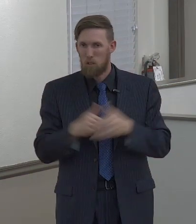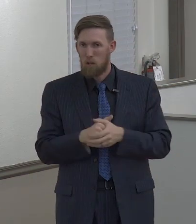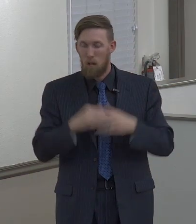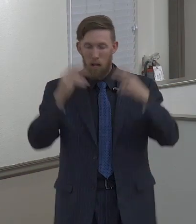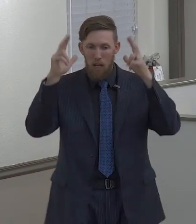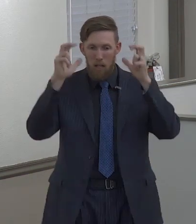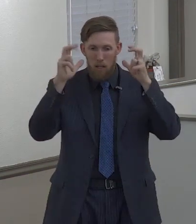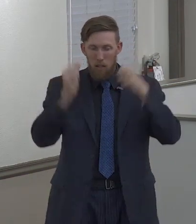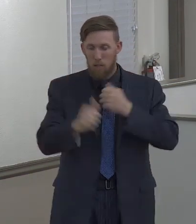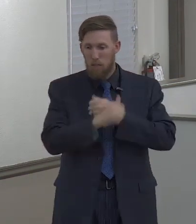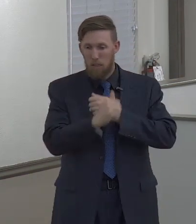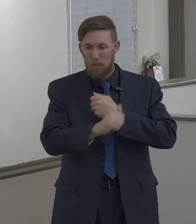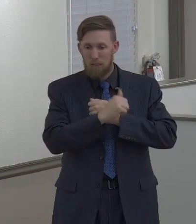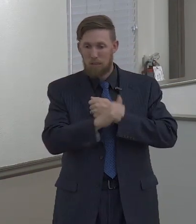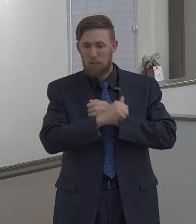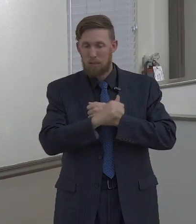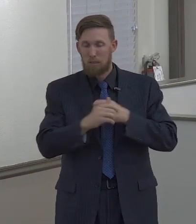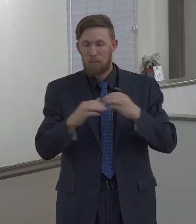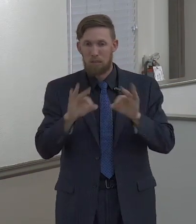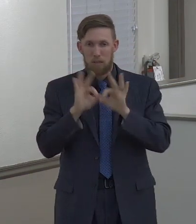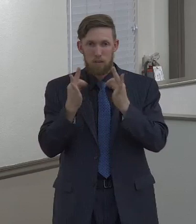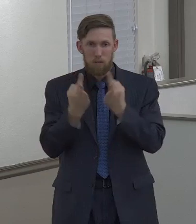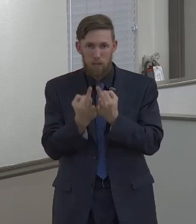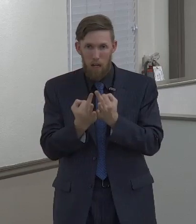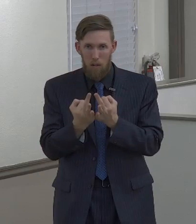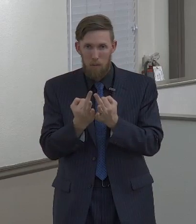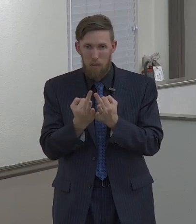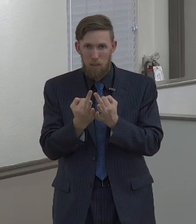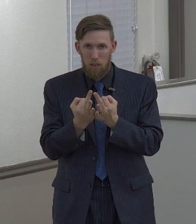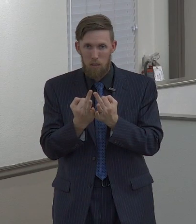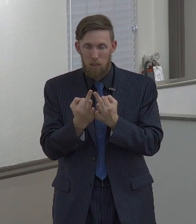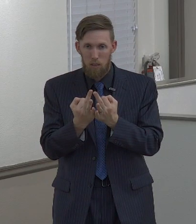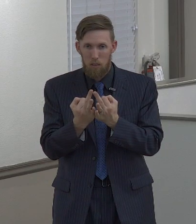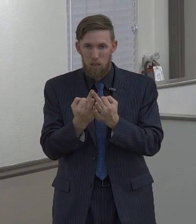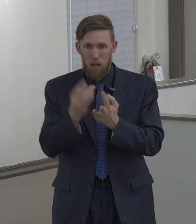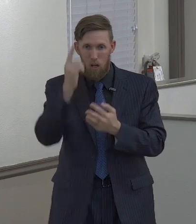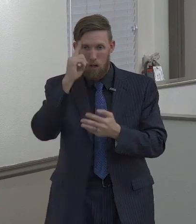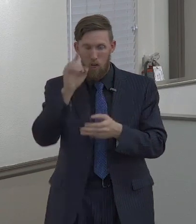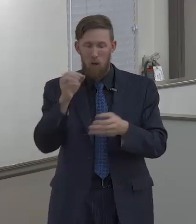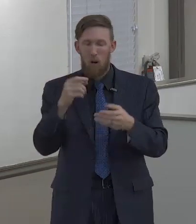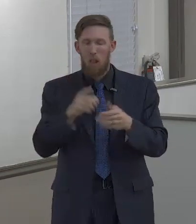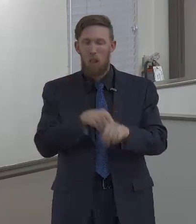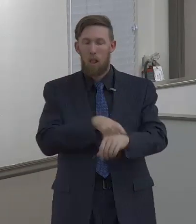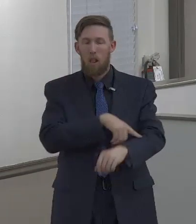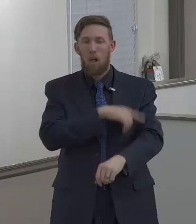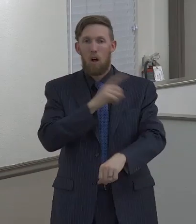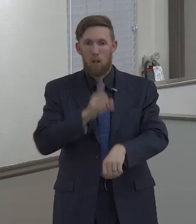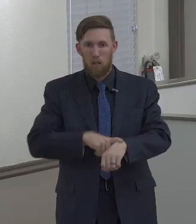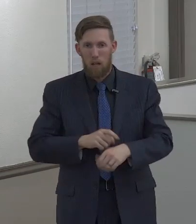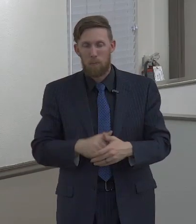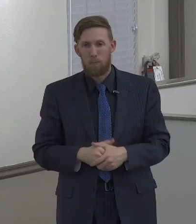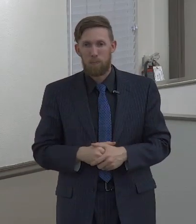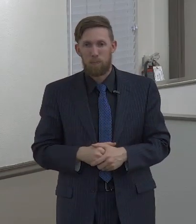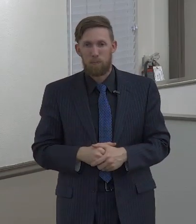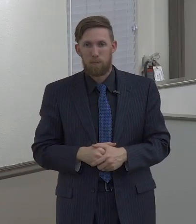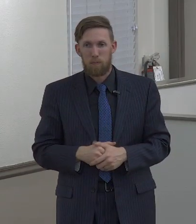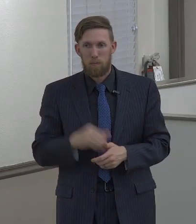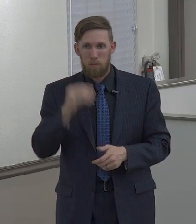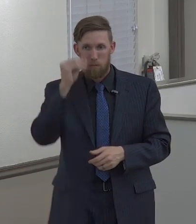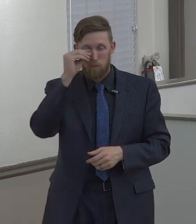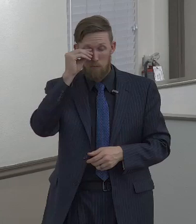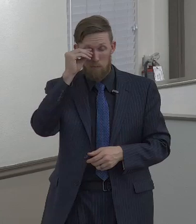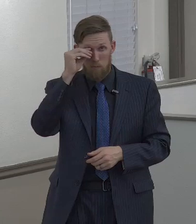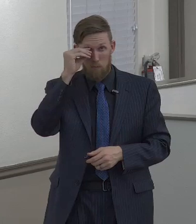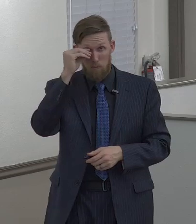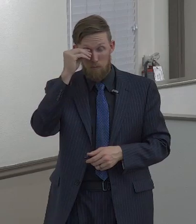Satan has been attacking the family for decades and decades, and unfortunately, in many cases,